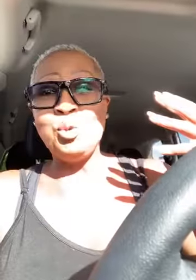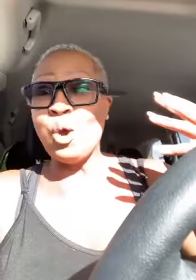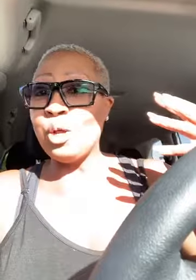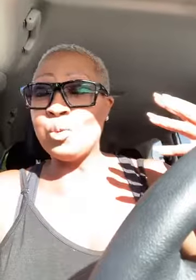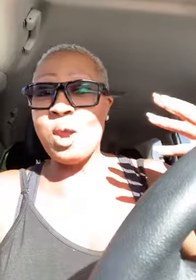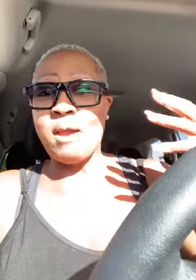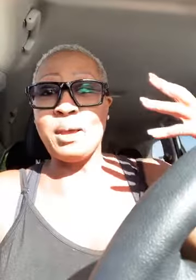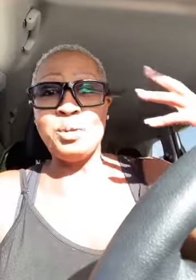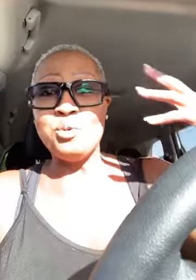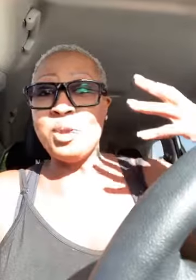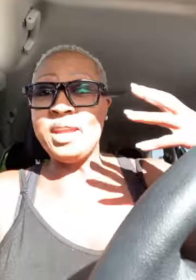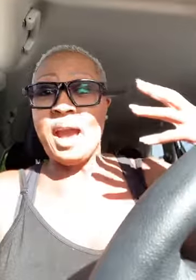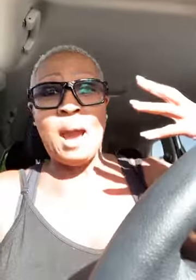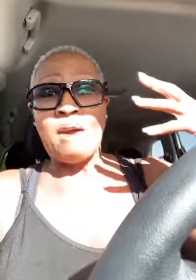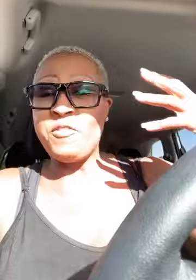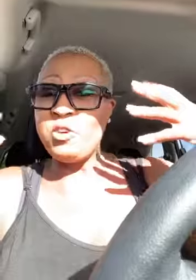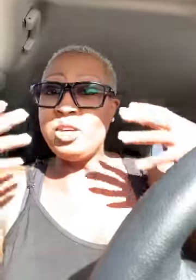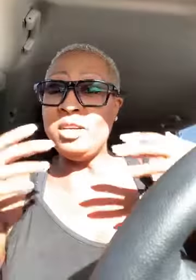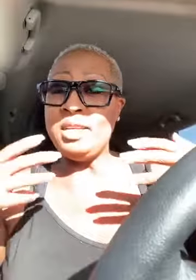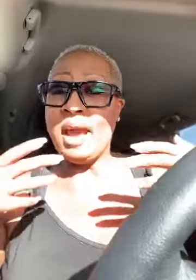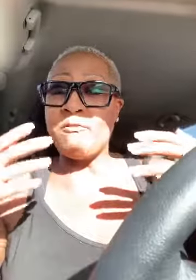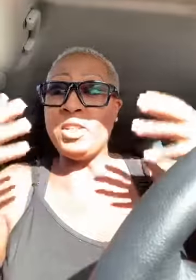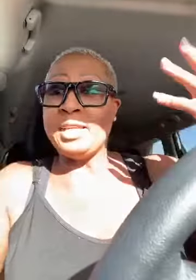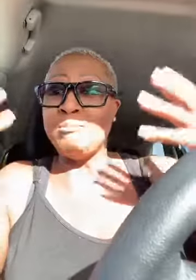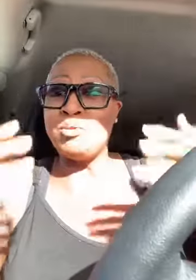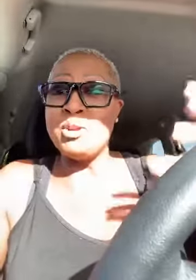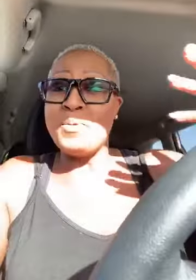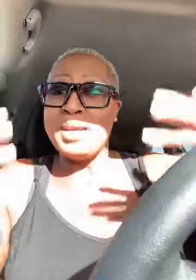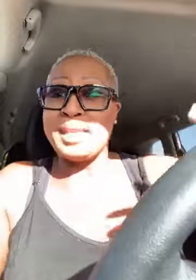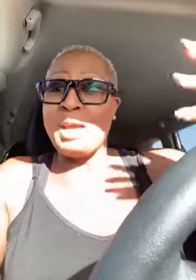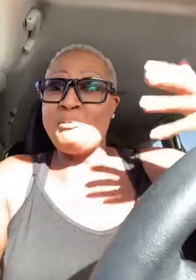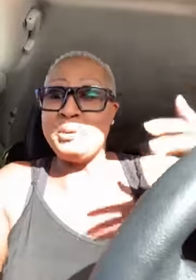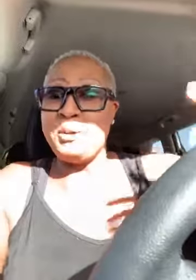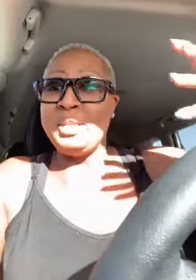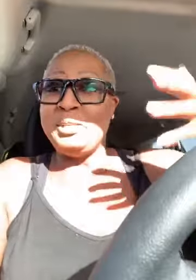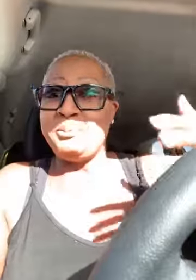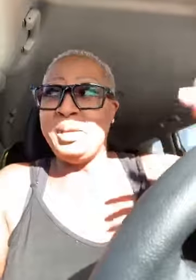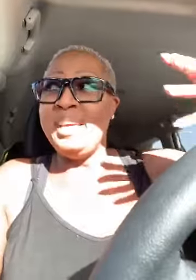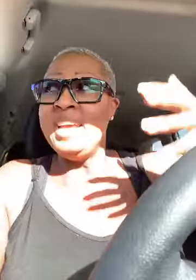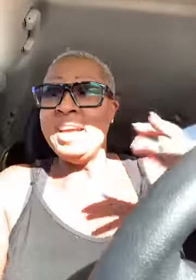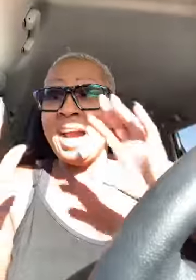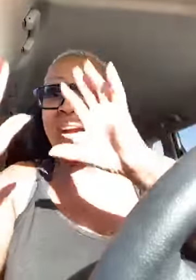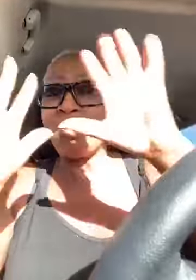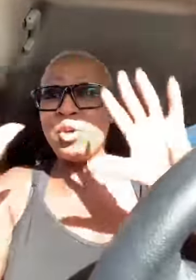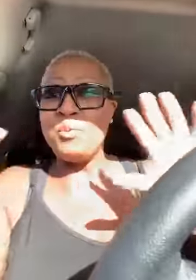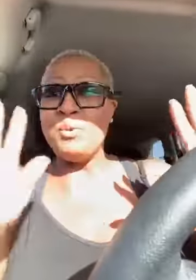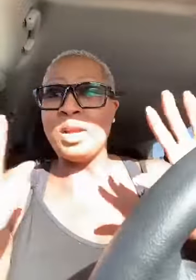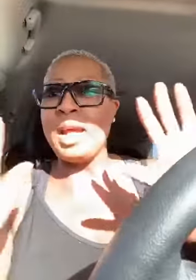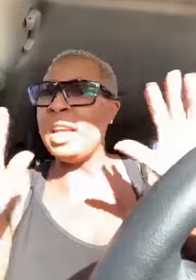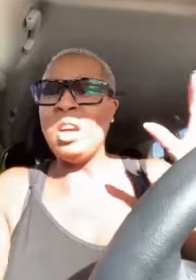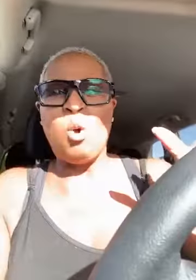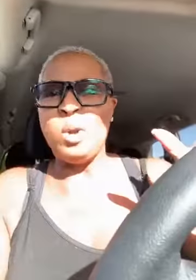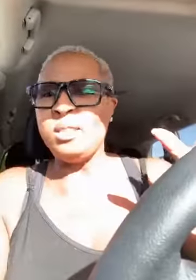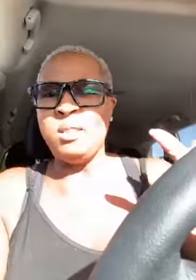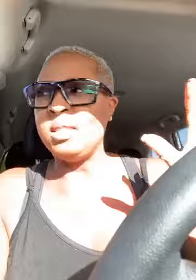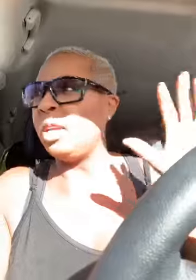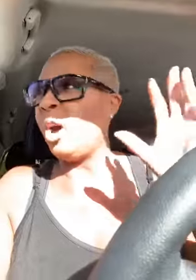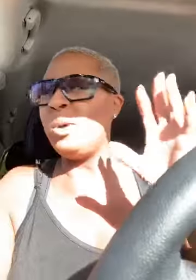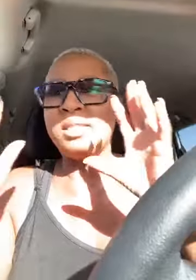you all around i'm getting ready i feel good now i feel like the morning pains kind of went away a little bit god showed me what i and he always does he always